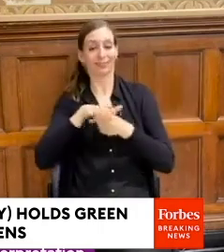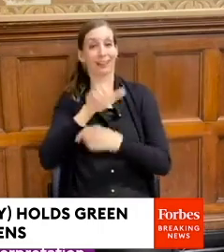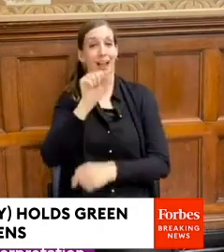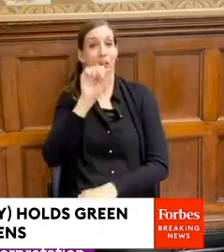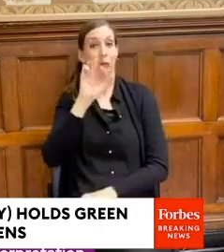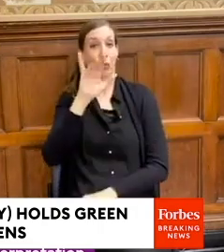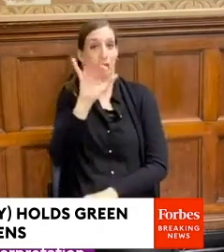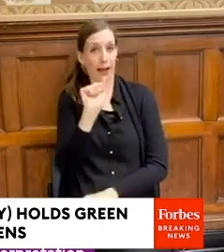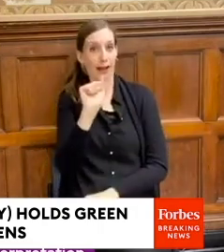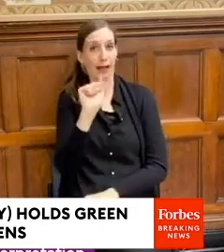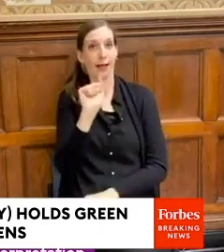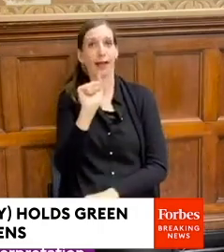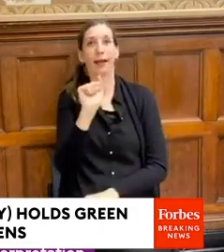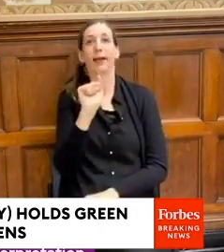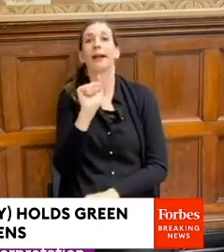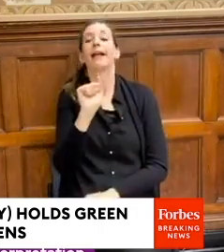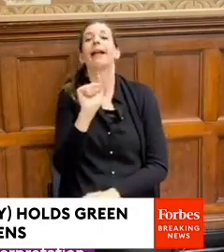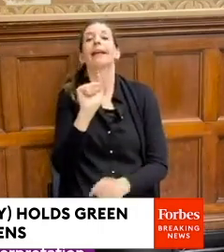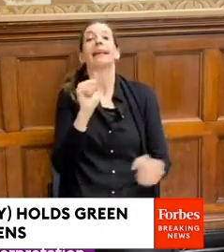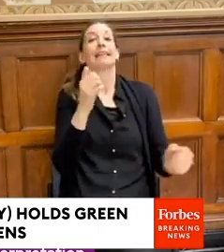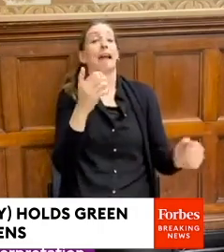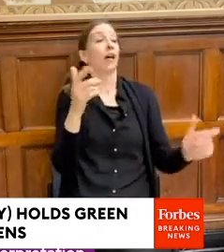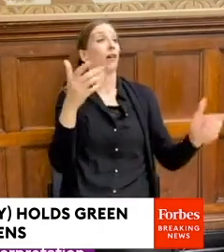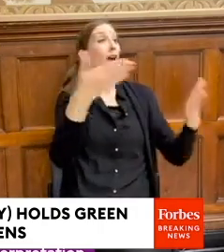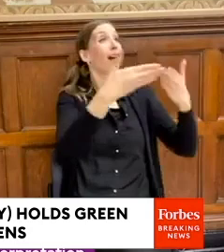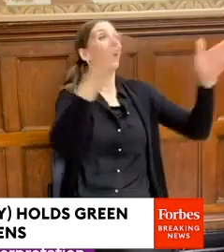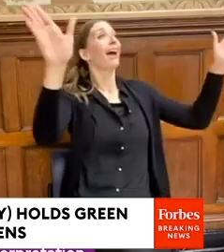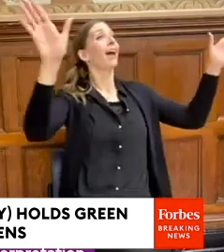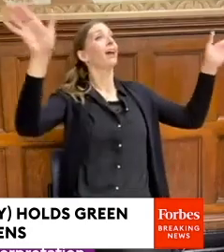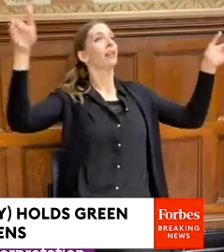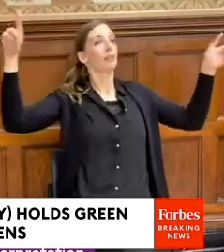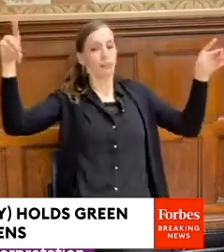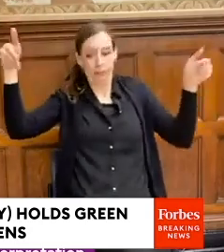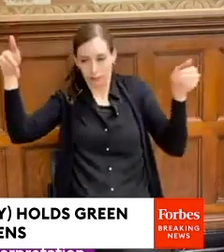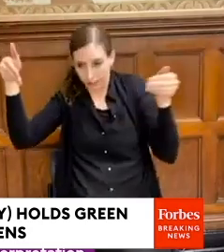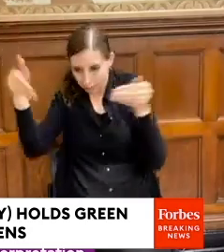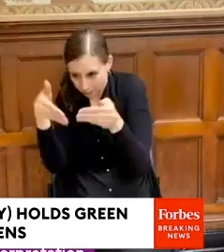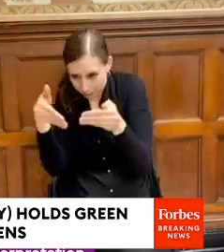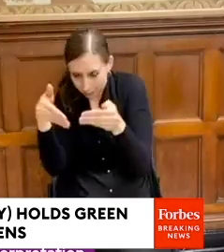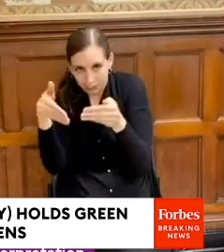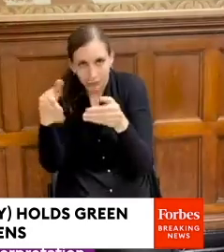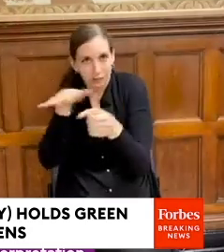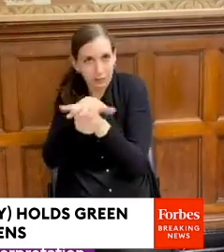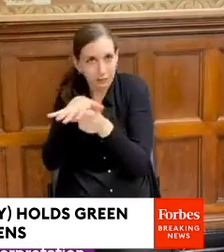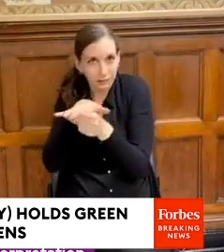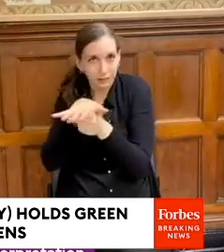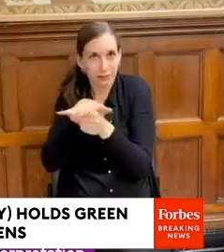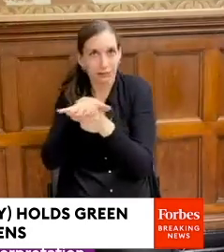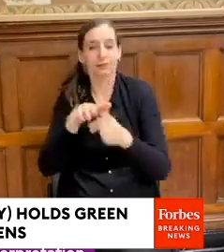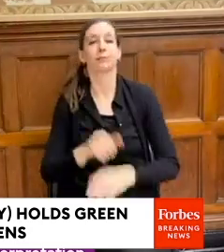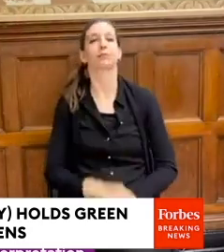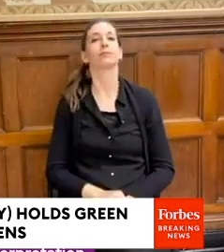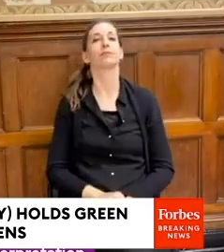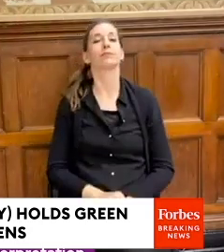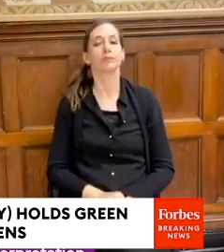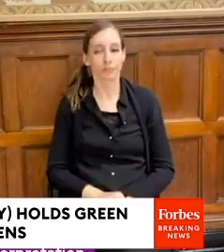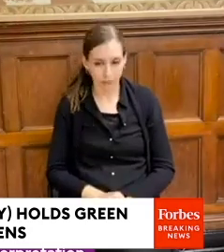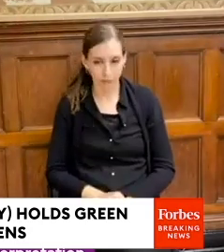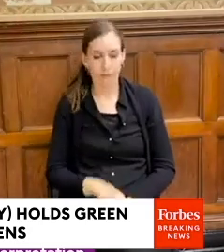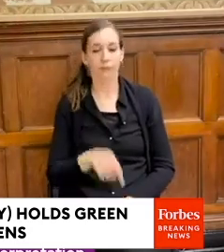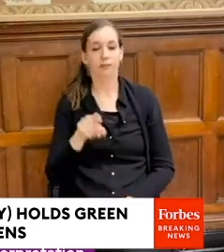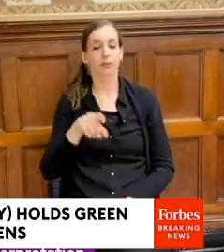zoom back down to the micro. We know the big goals that we have. We have to draw down emissions. We have to address